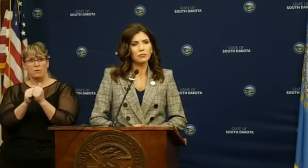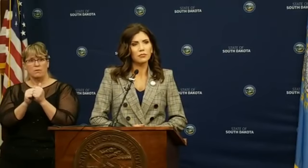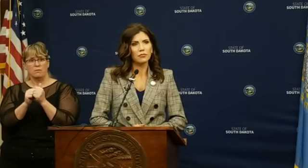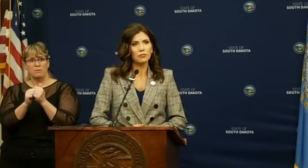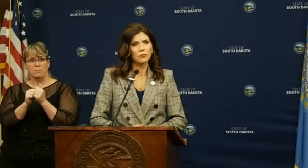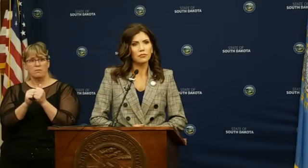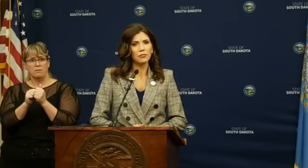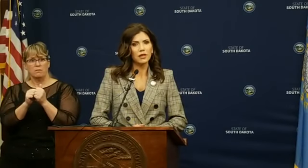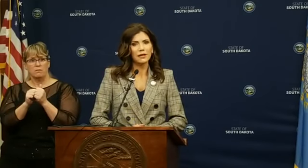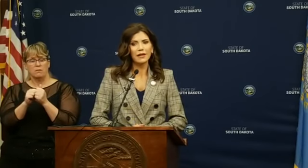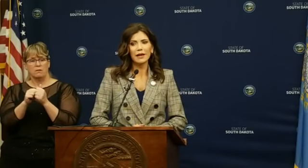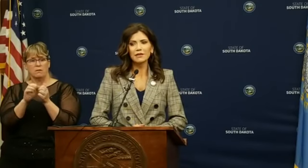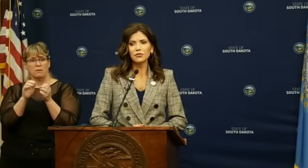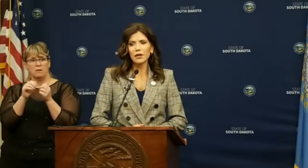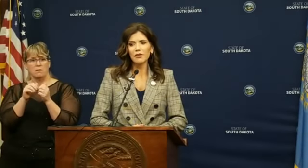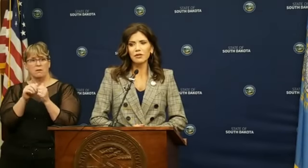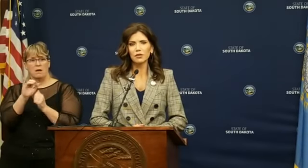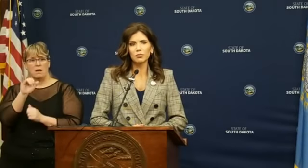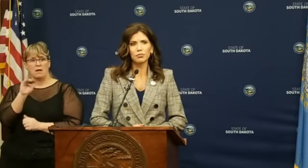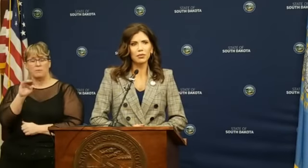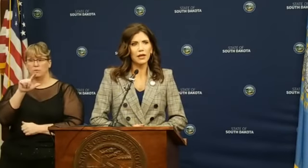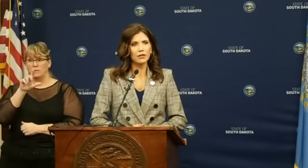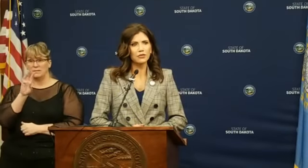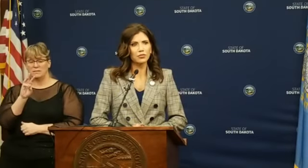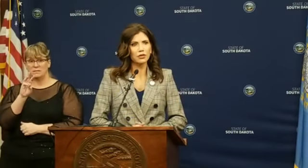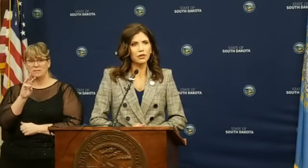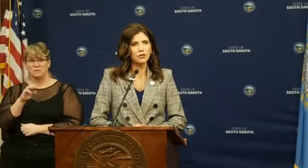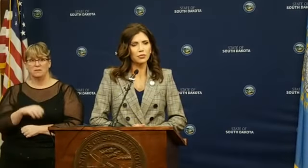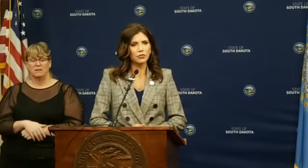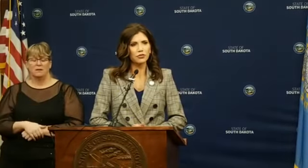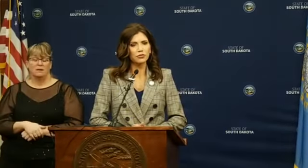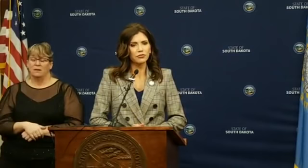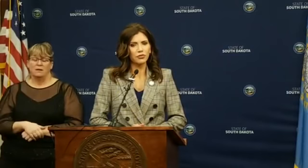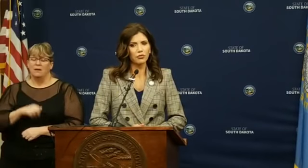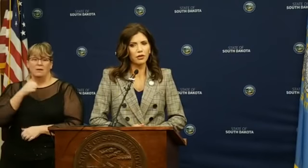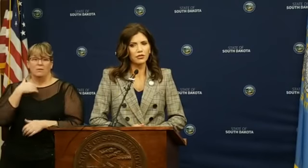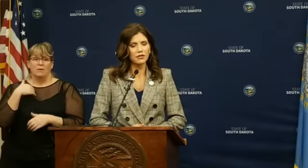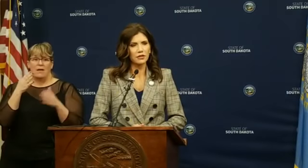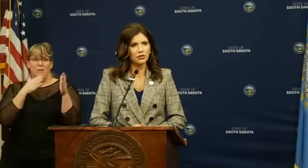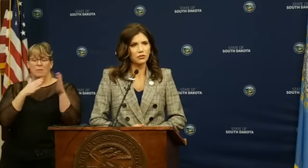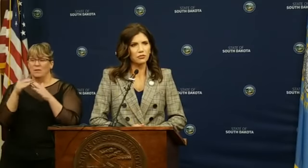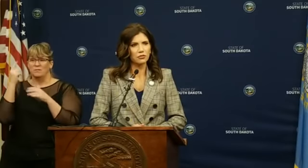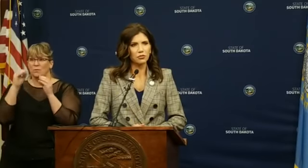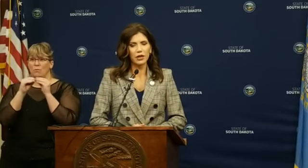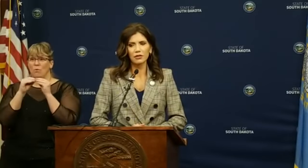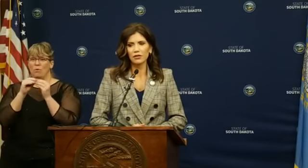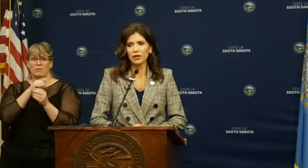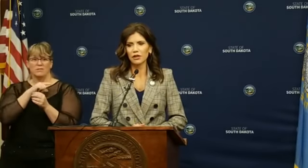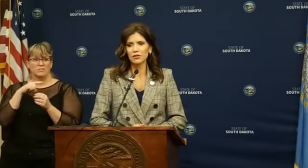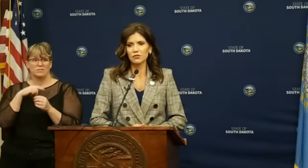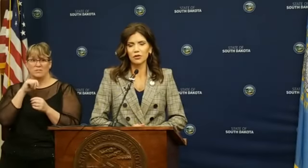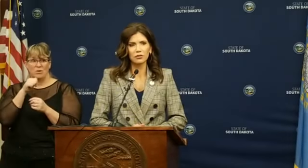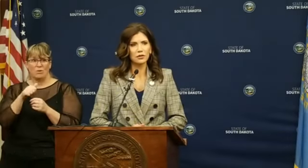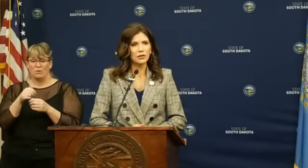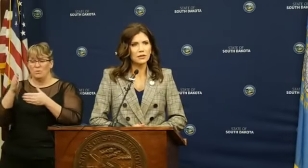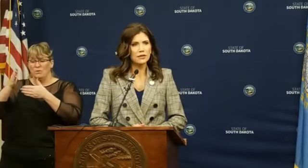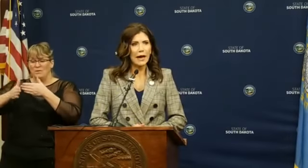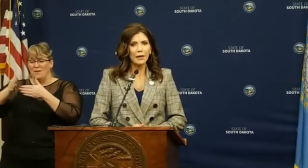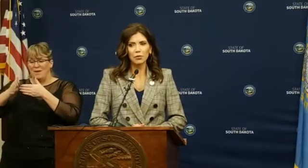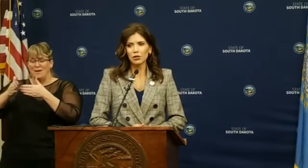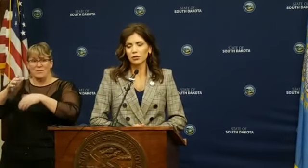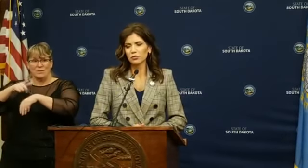takes effect. What are your plans? Yeah, I don't have any plans really to pursue further legislation. We're kind of at the end of our